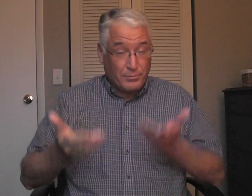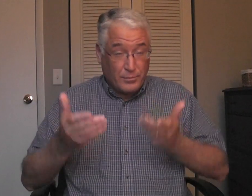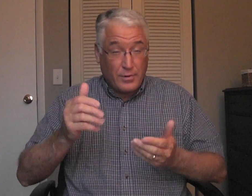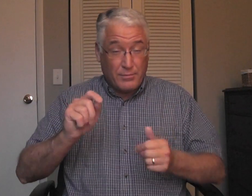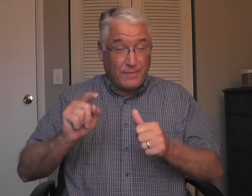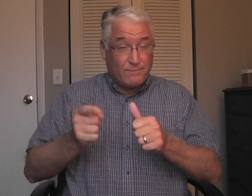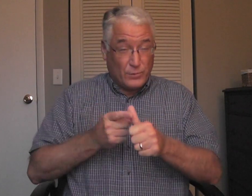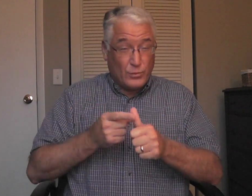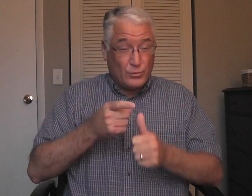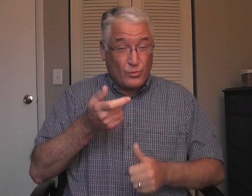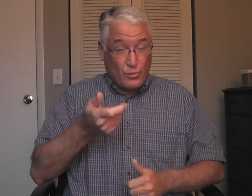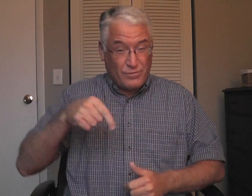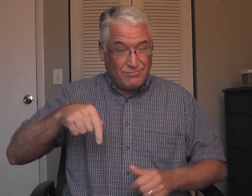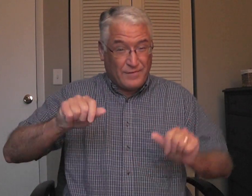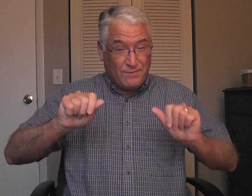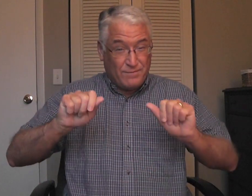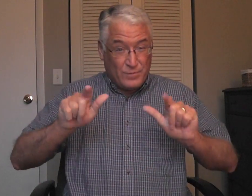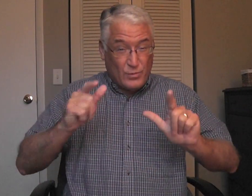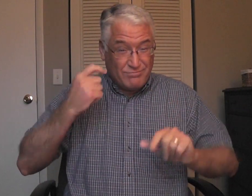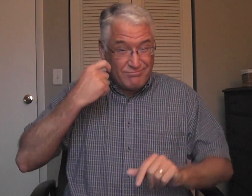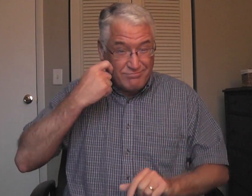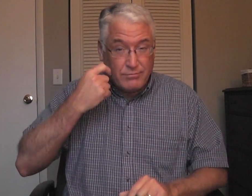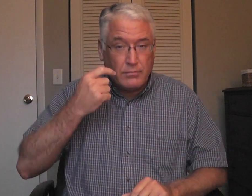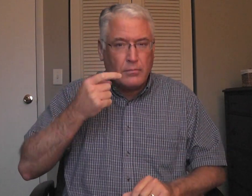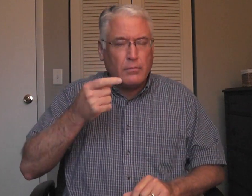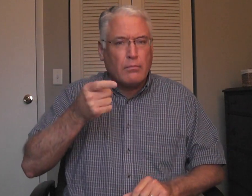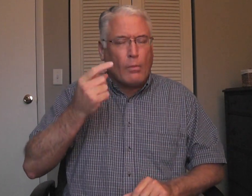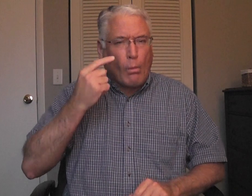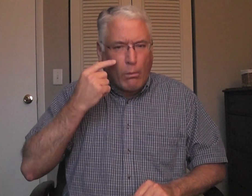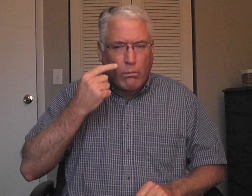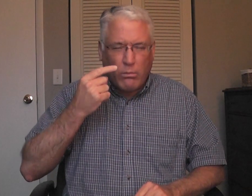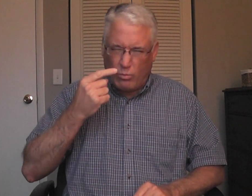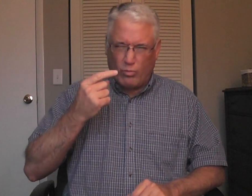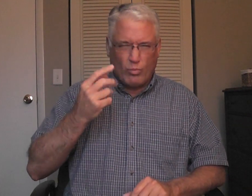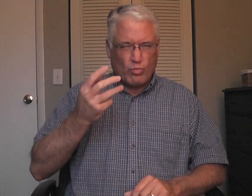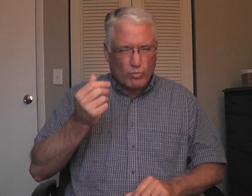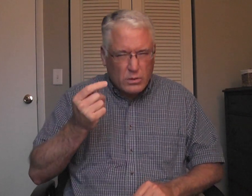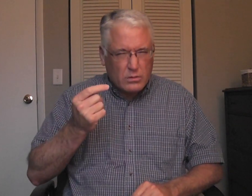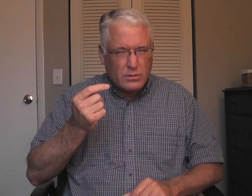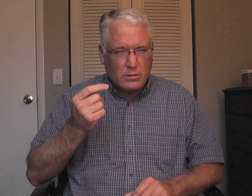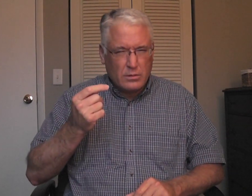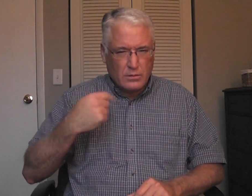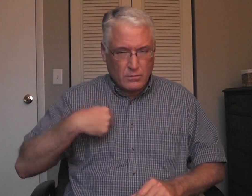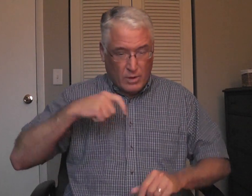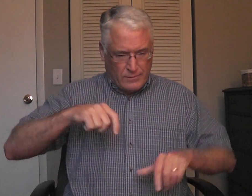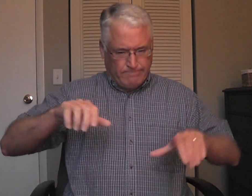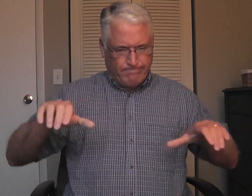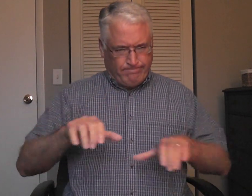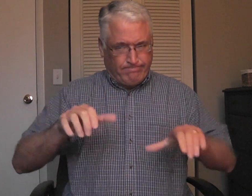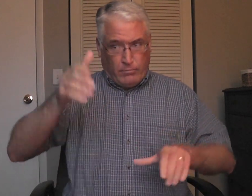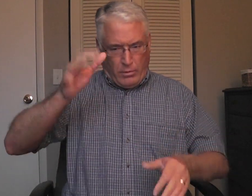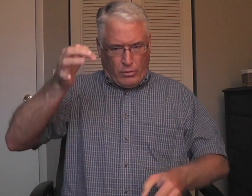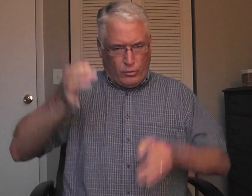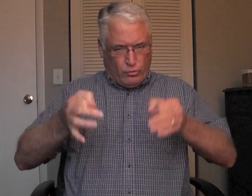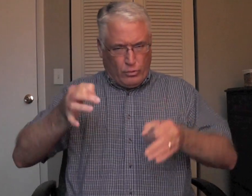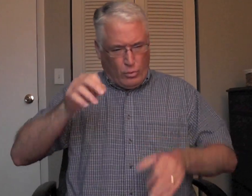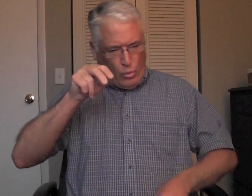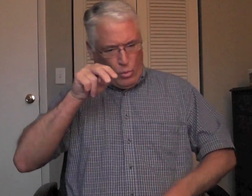You know, maybe some of you this is the first time you've looked at one of my devotions in a little while and you're thinking, Well, what? You mean